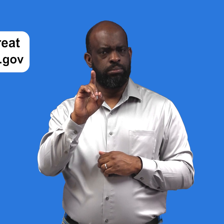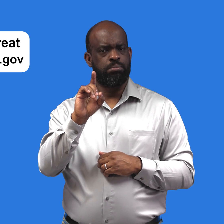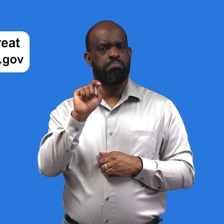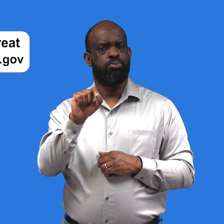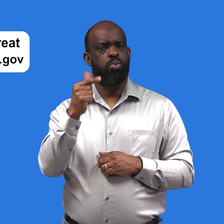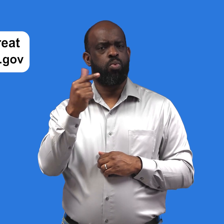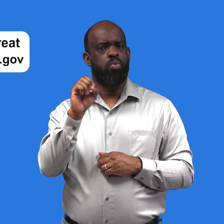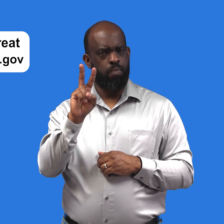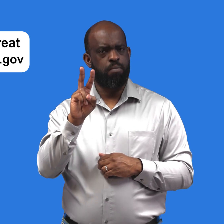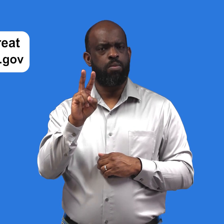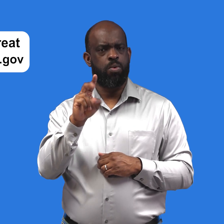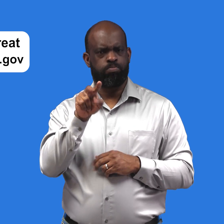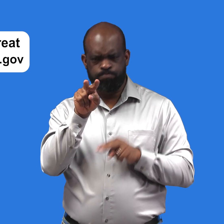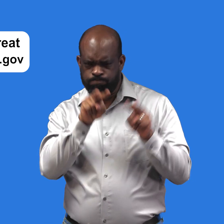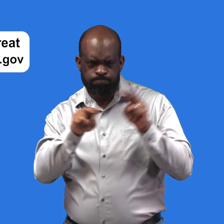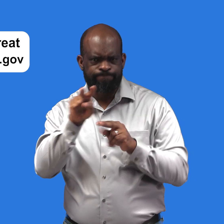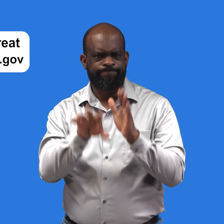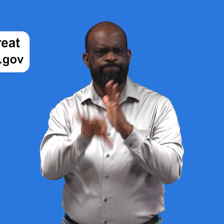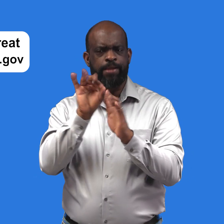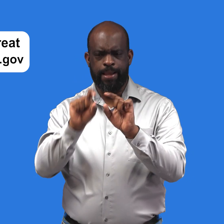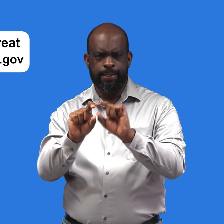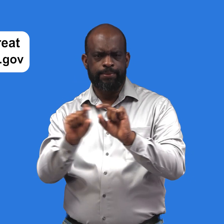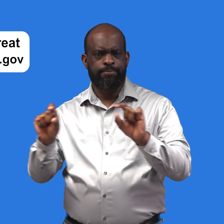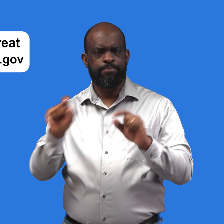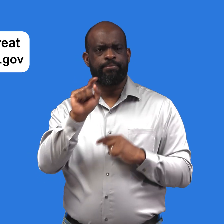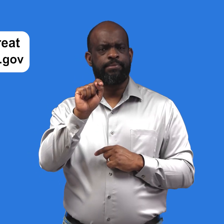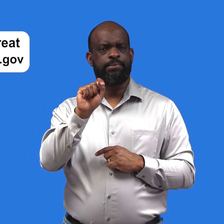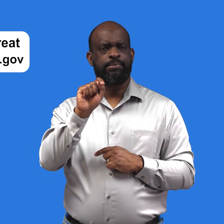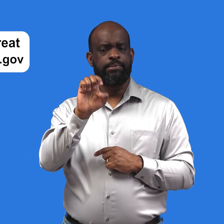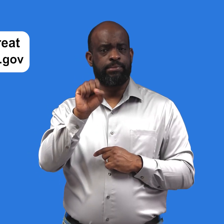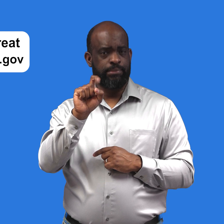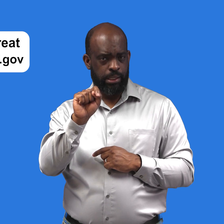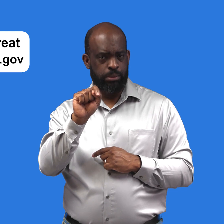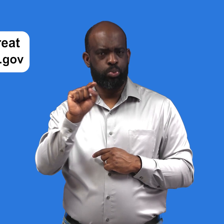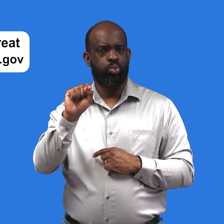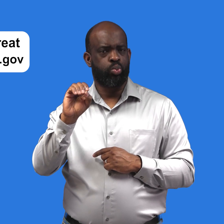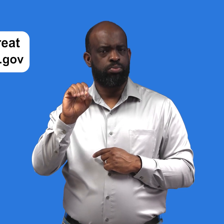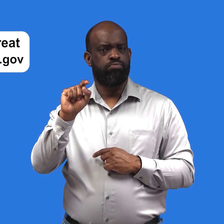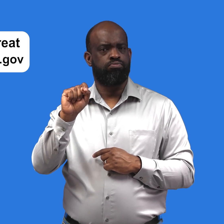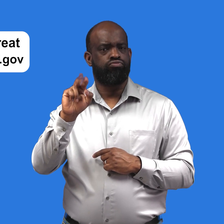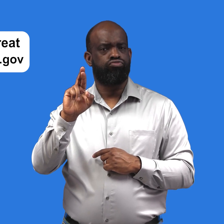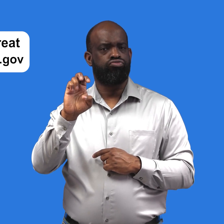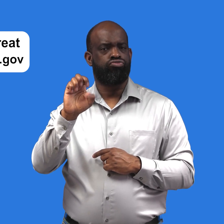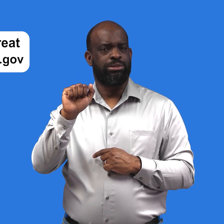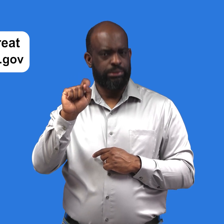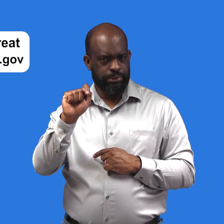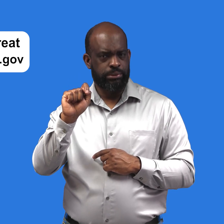-to-treat location in your community at covid.gov.